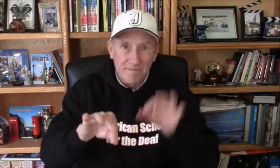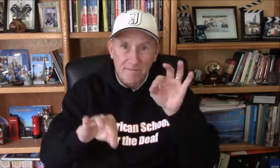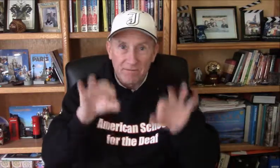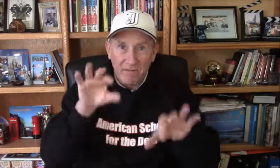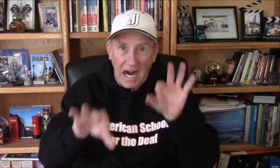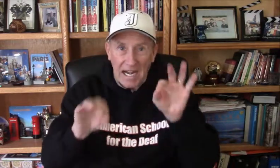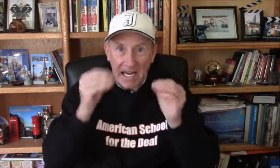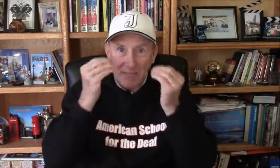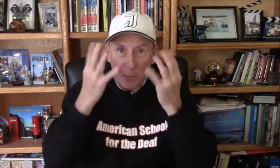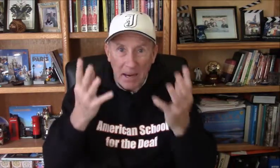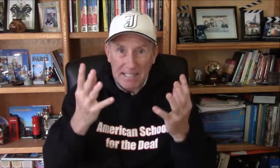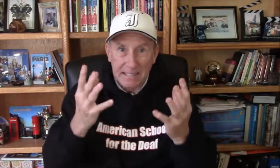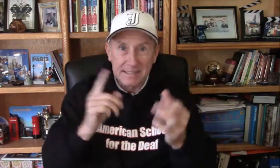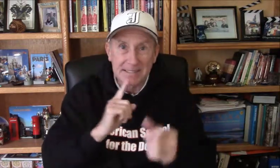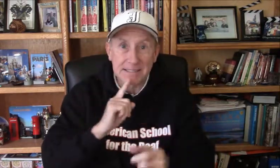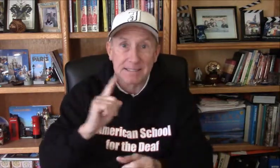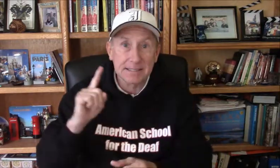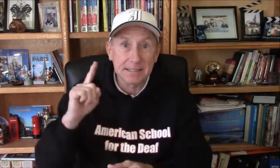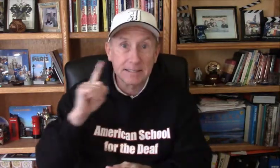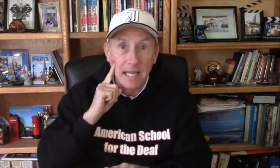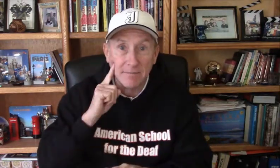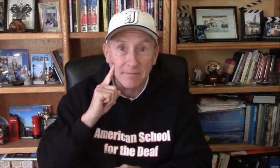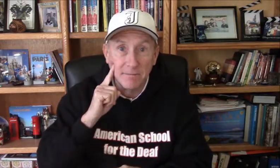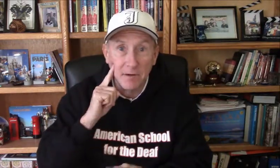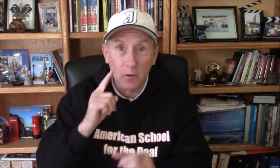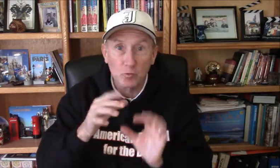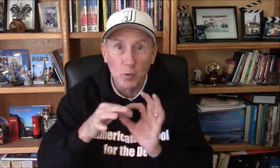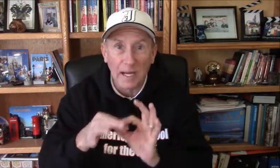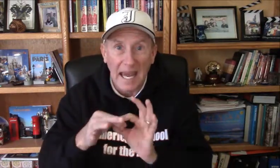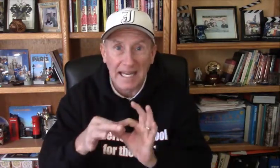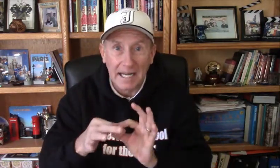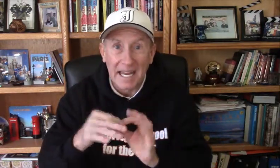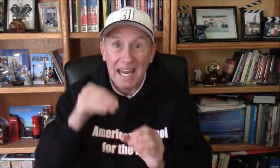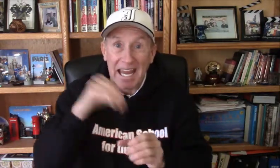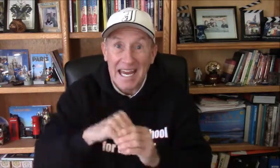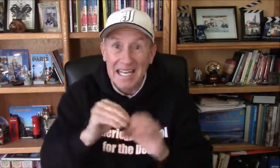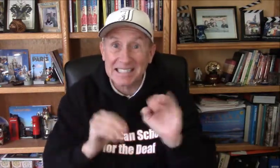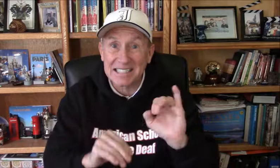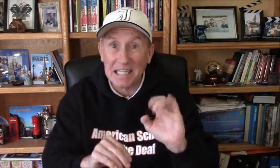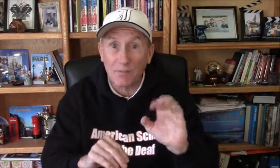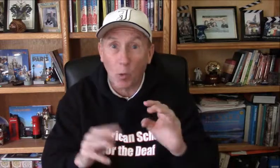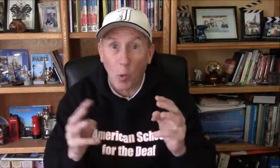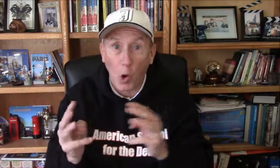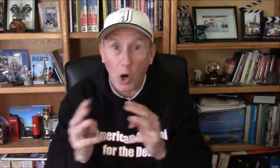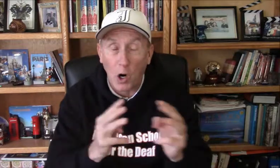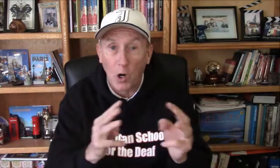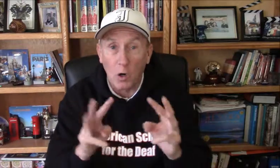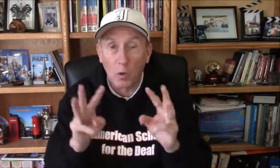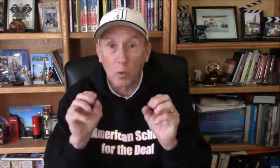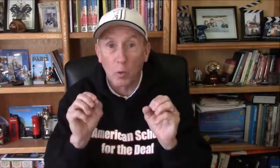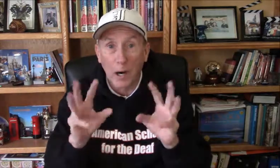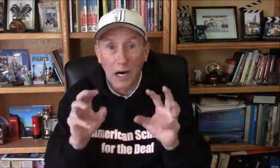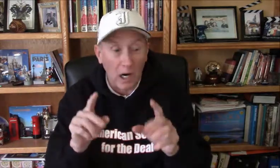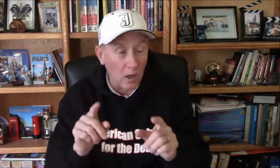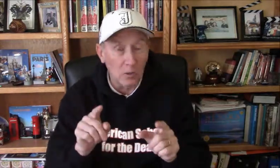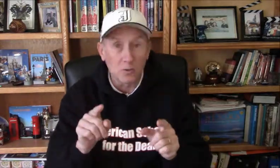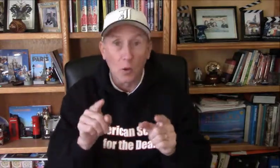Hi, seeing death. In several war, for